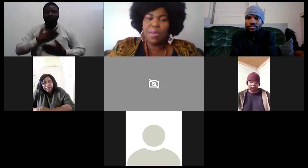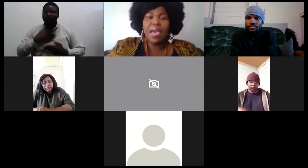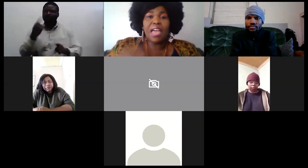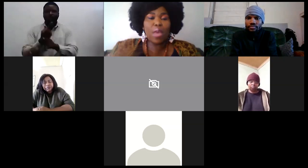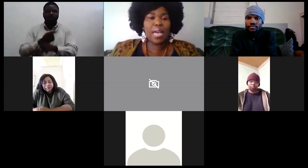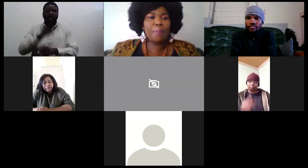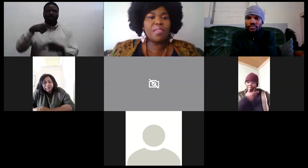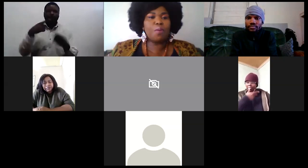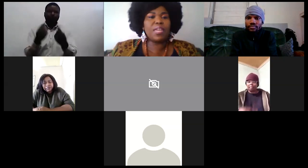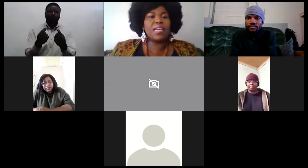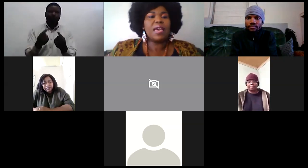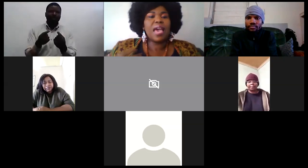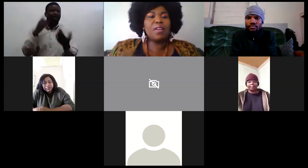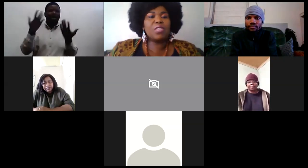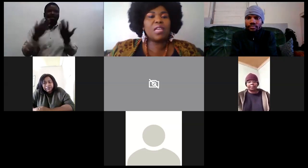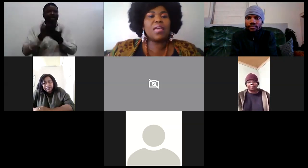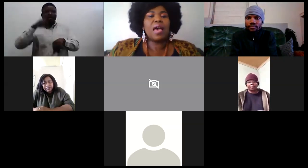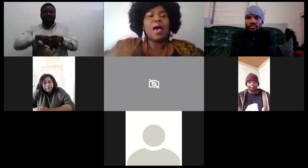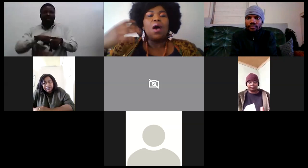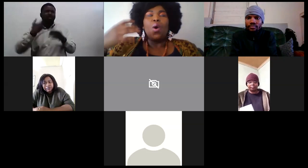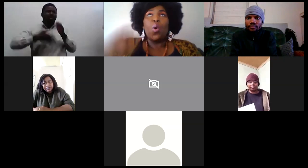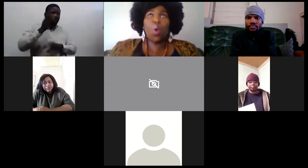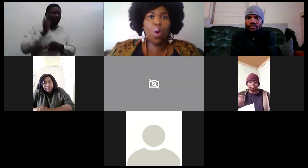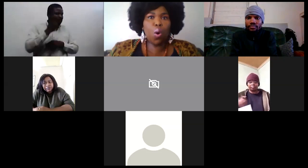sleep and you wake up in the morning and you say